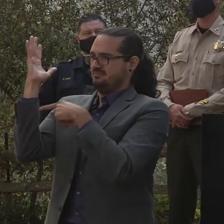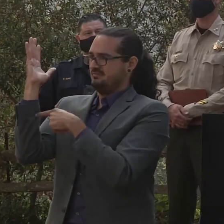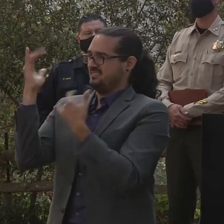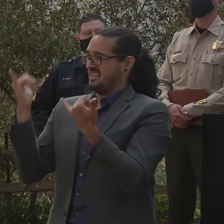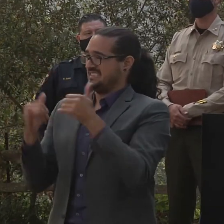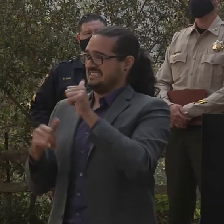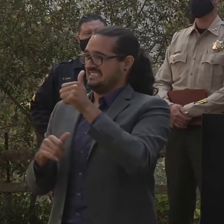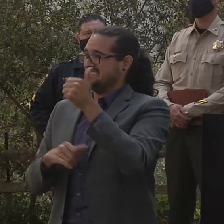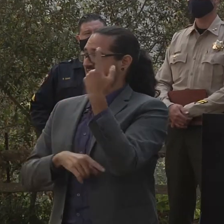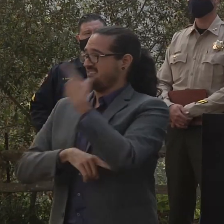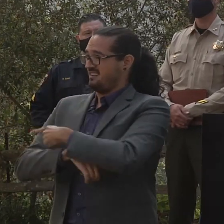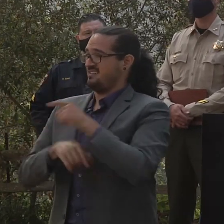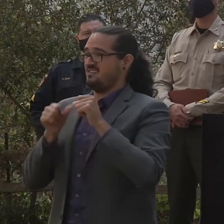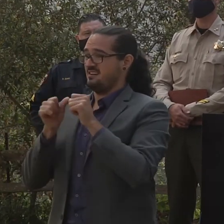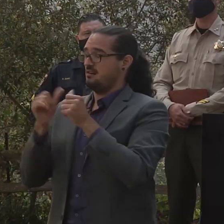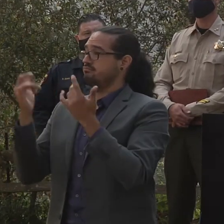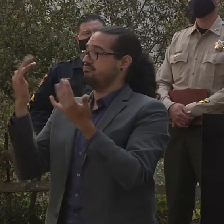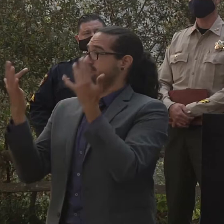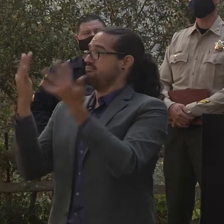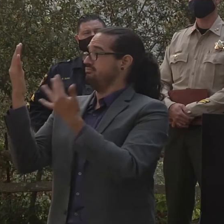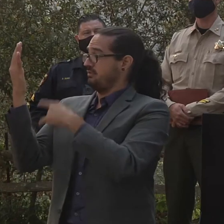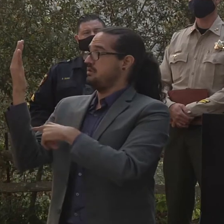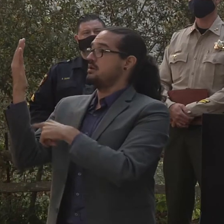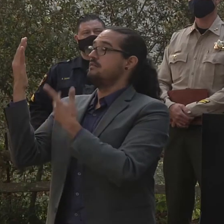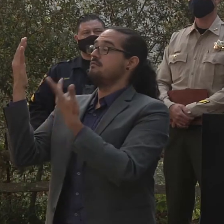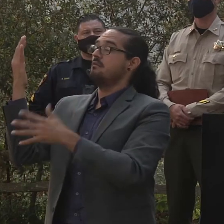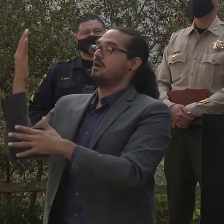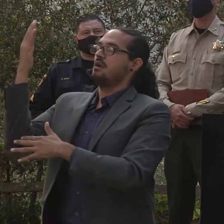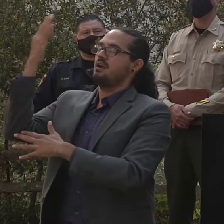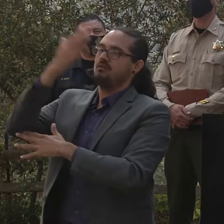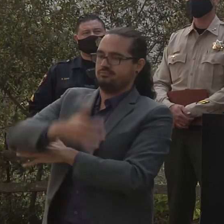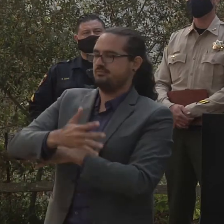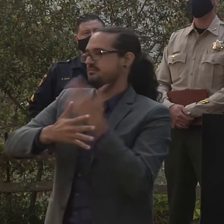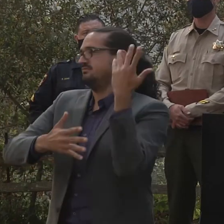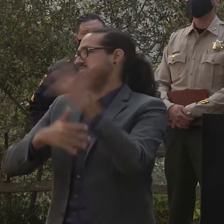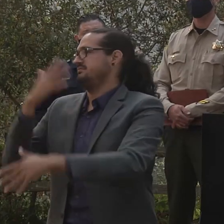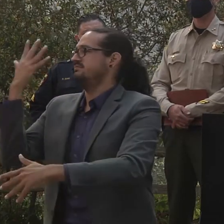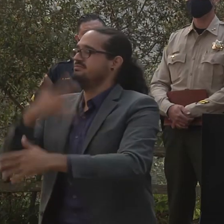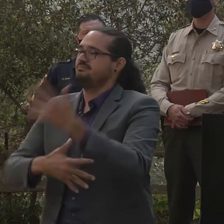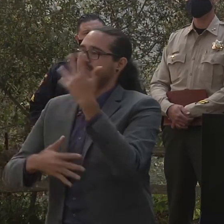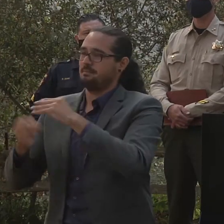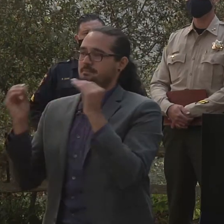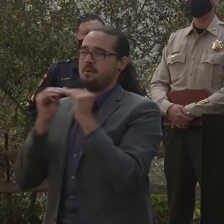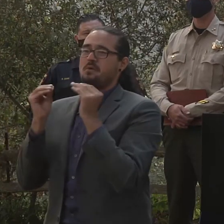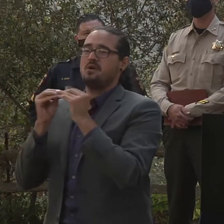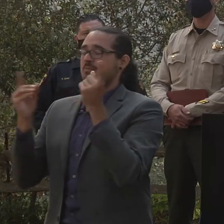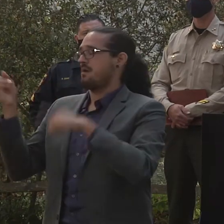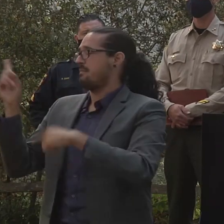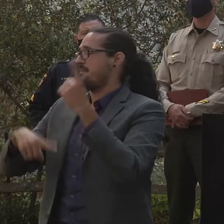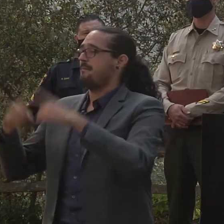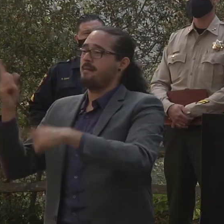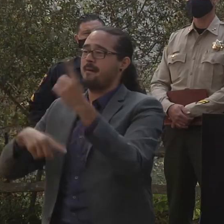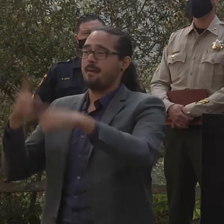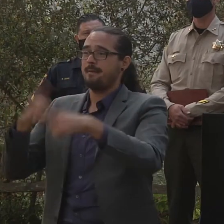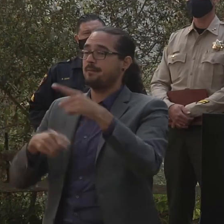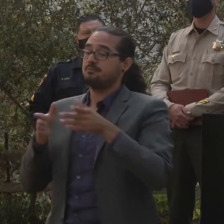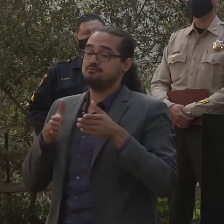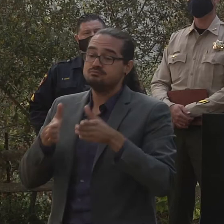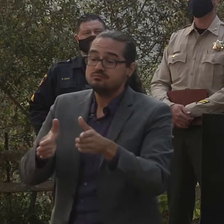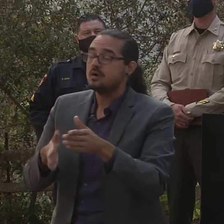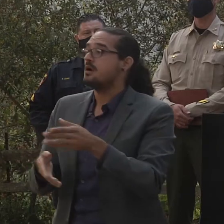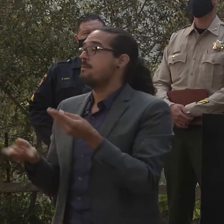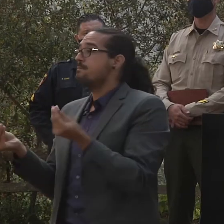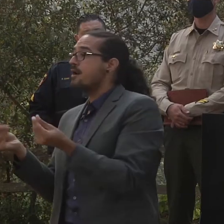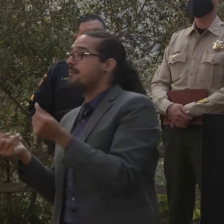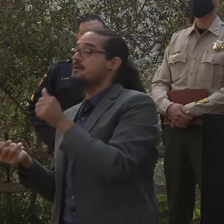going to burn out at some time is going to come down. So we have trees coming down all throughout the fire perimeter on roadways on private property throughout